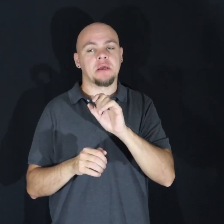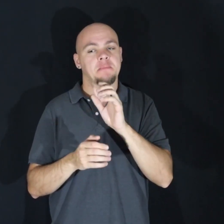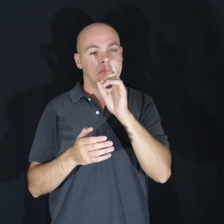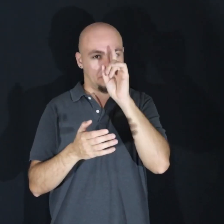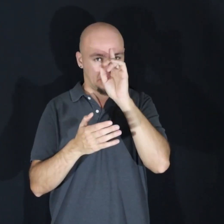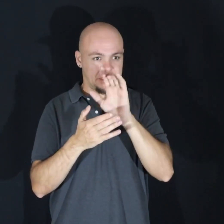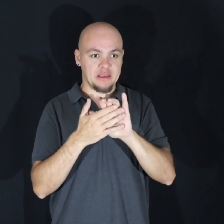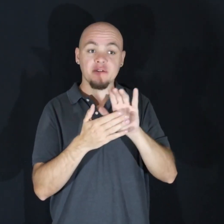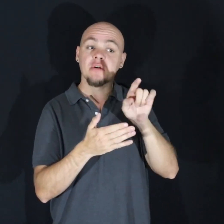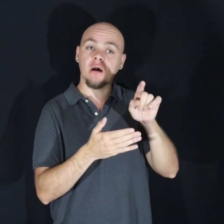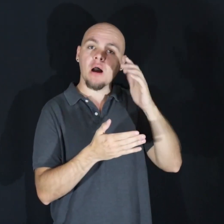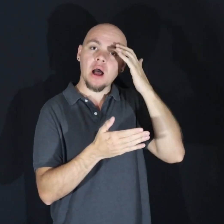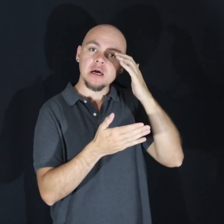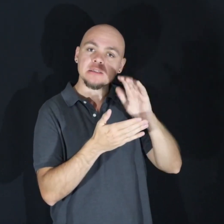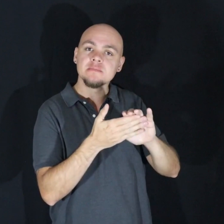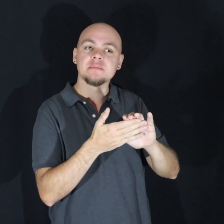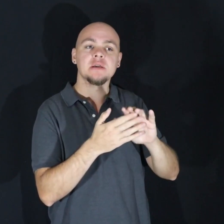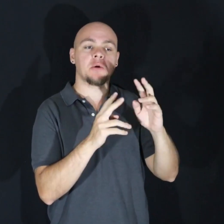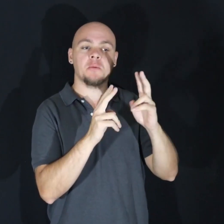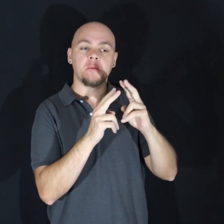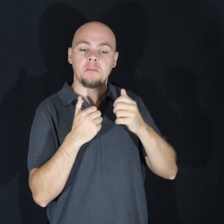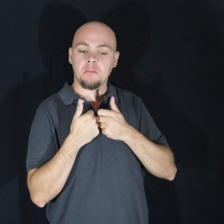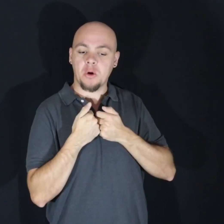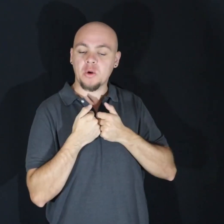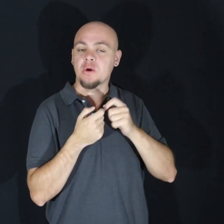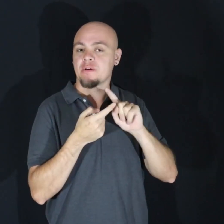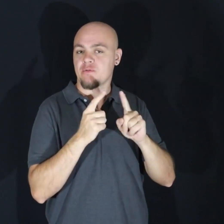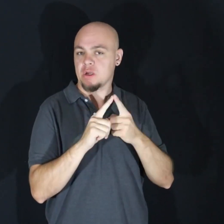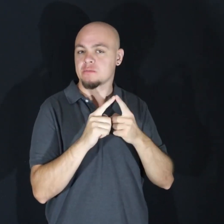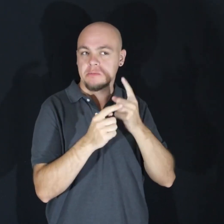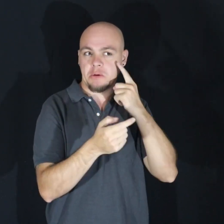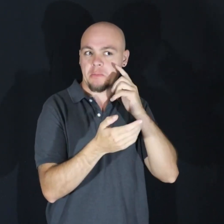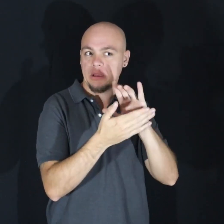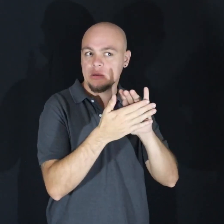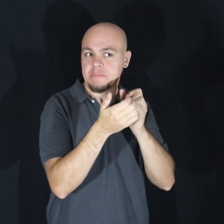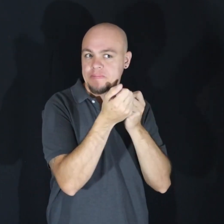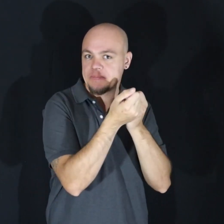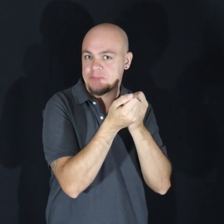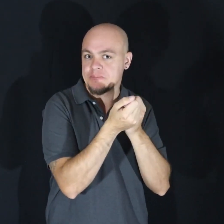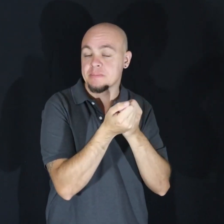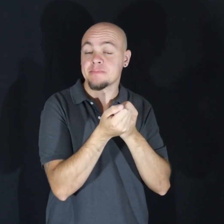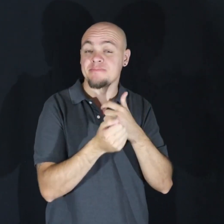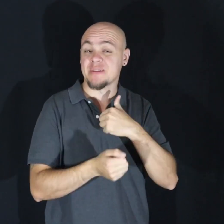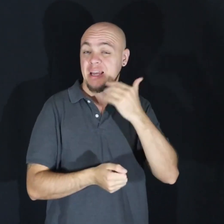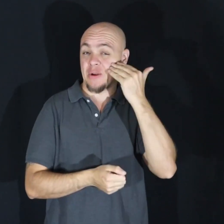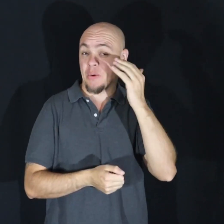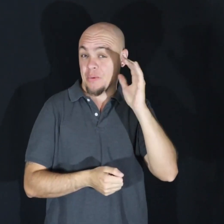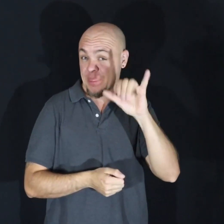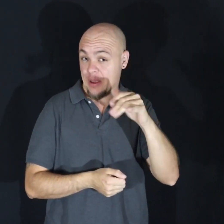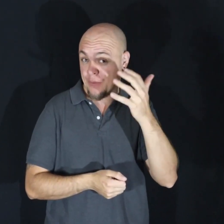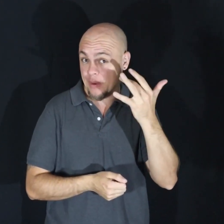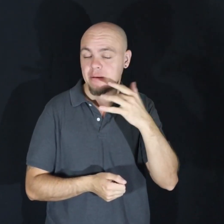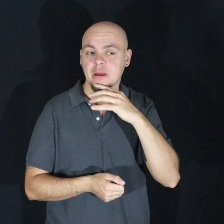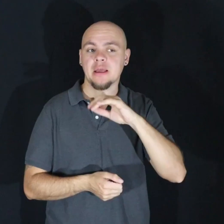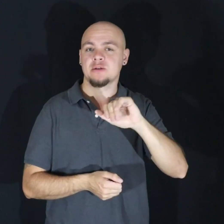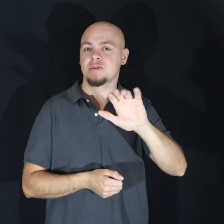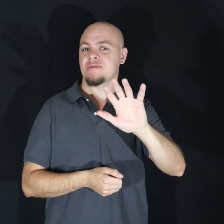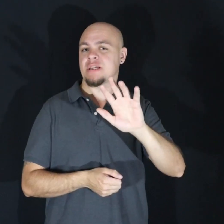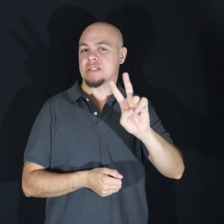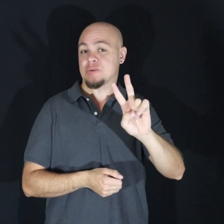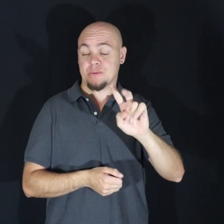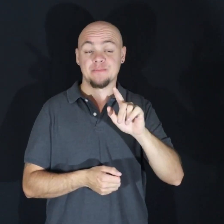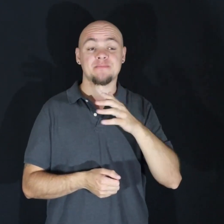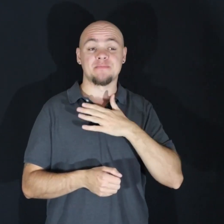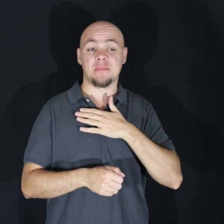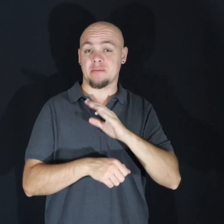partner, or friend. I know something about this. At the age of 52, I started my entrepreneurship